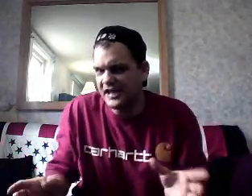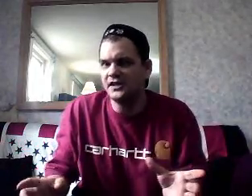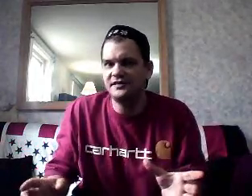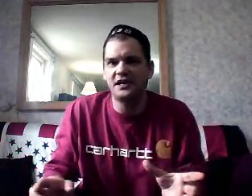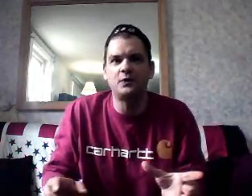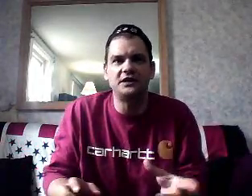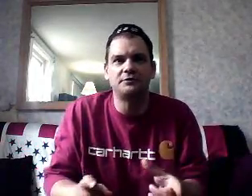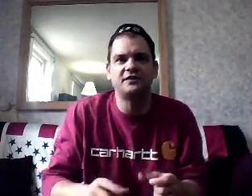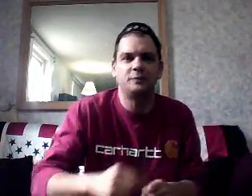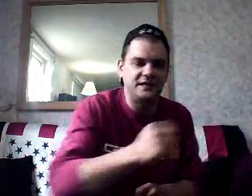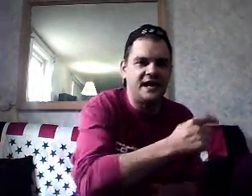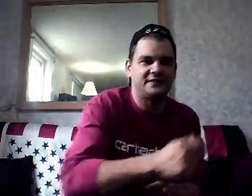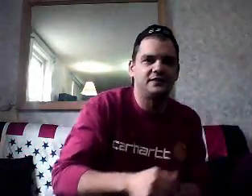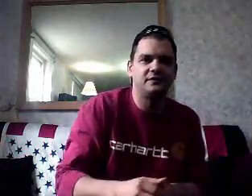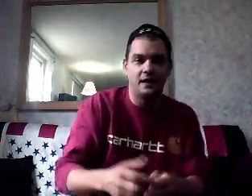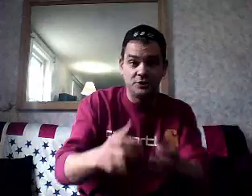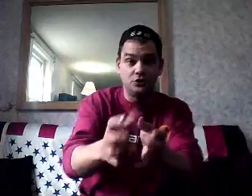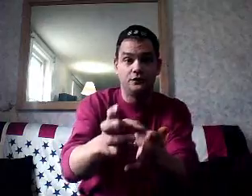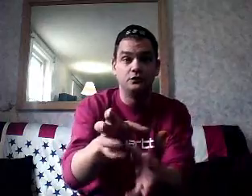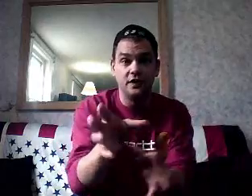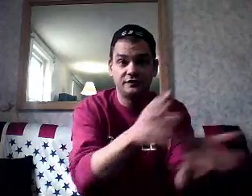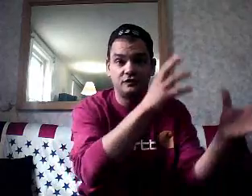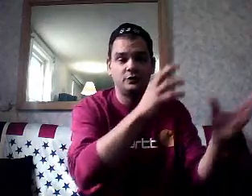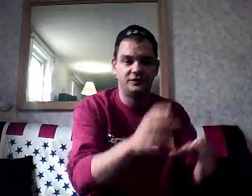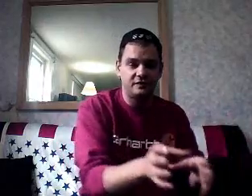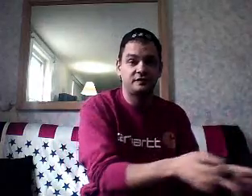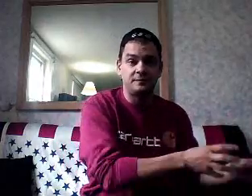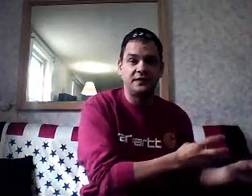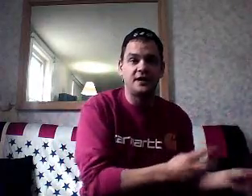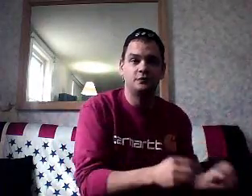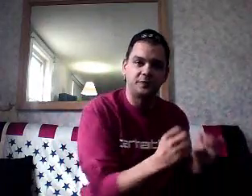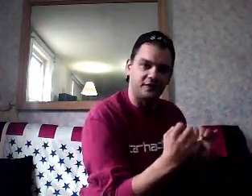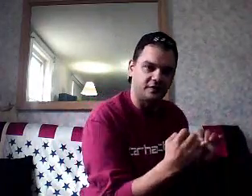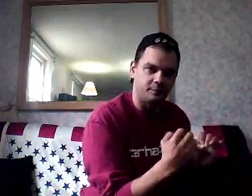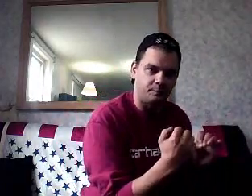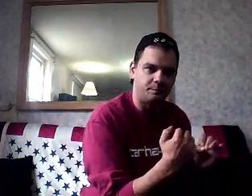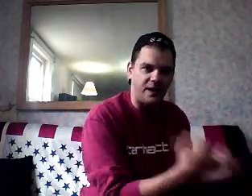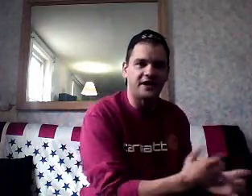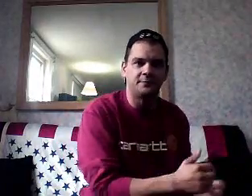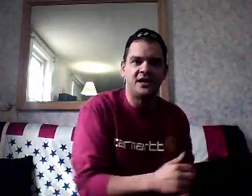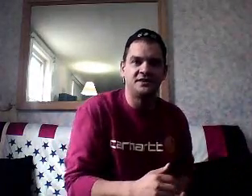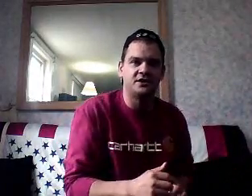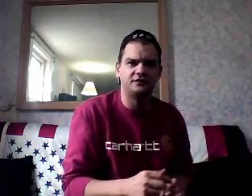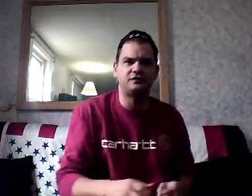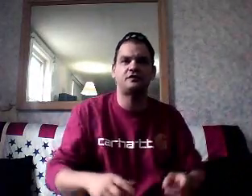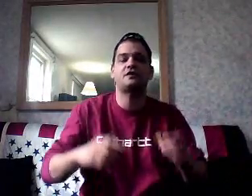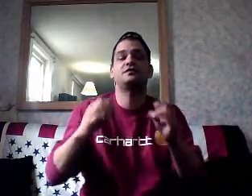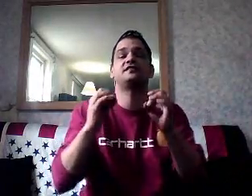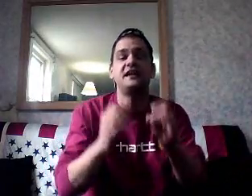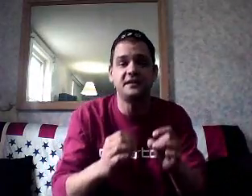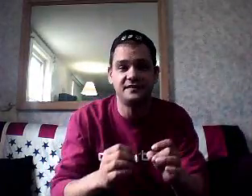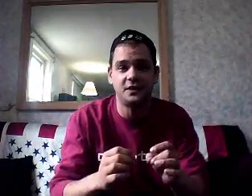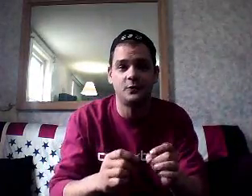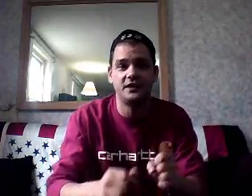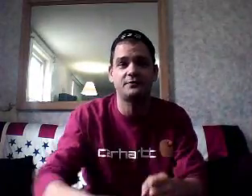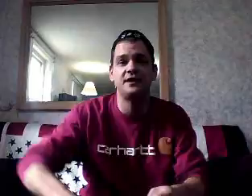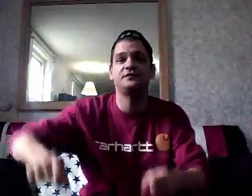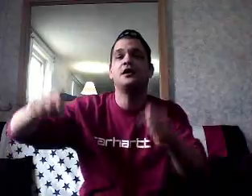state can take away your rights, but not the, I mean, you listen to it. says something else, but the bottom line there is that the state can take away your rights,